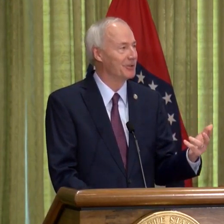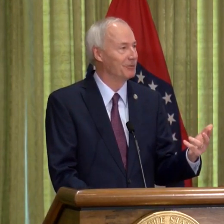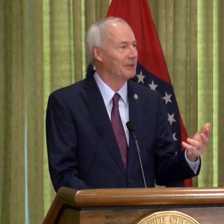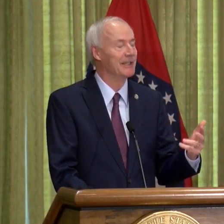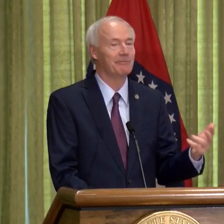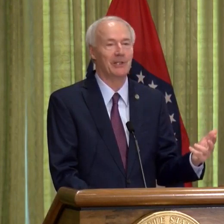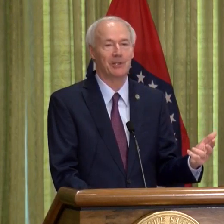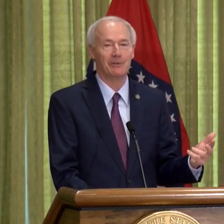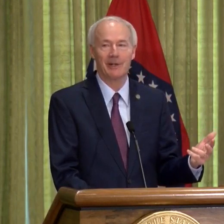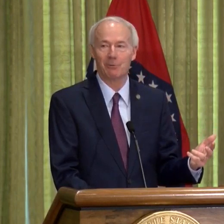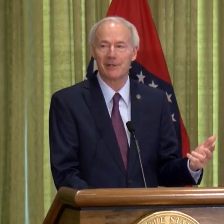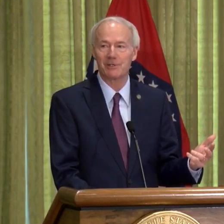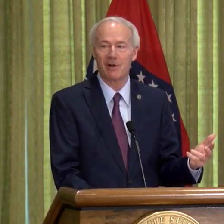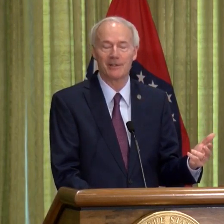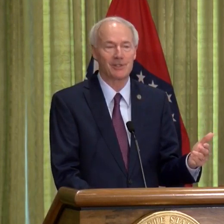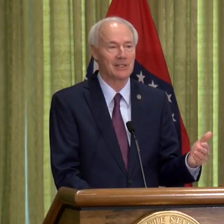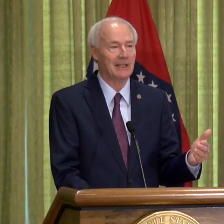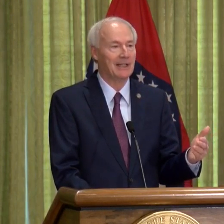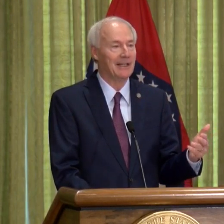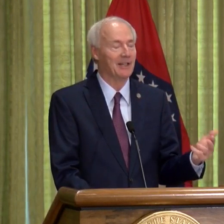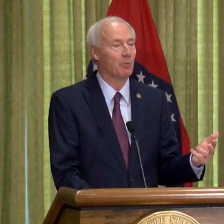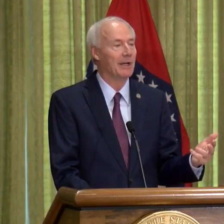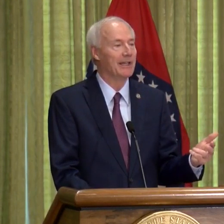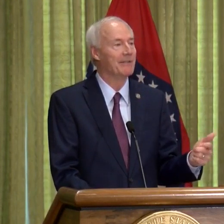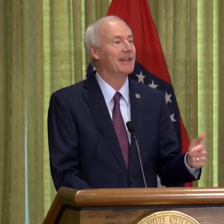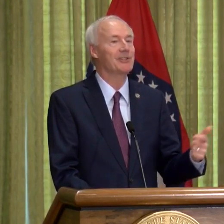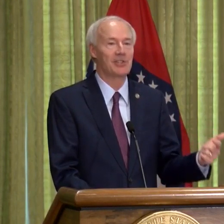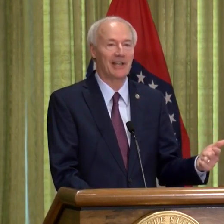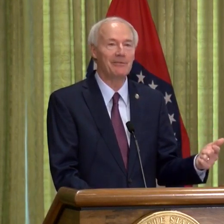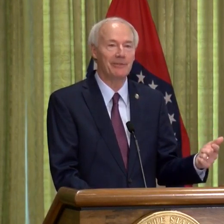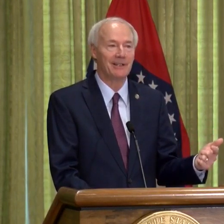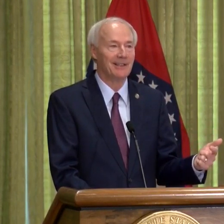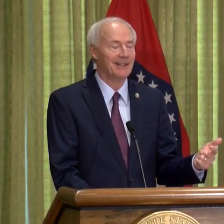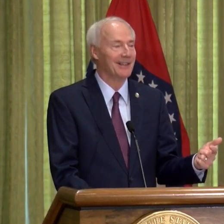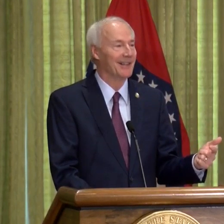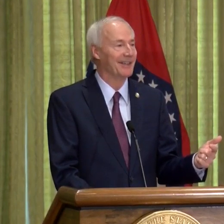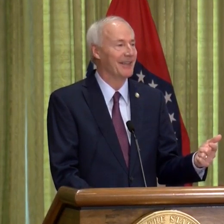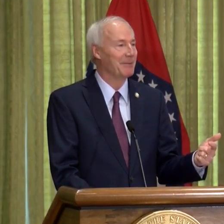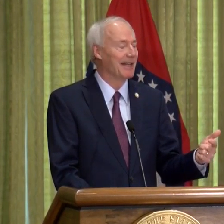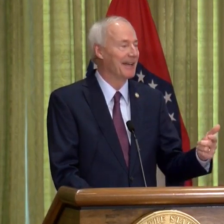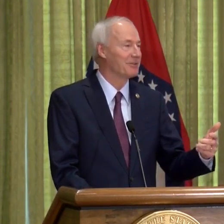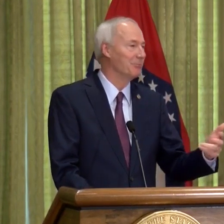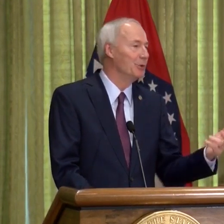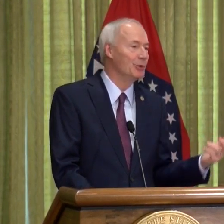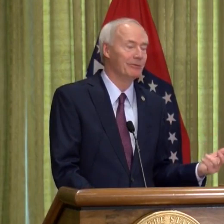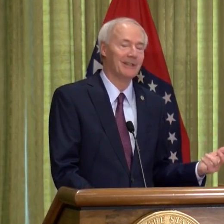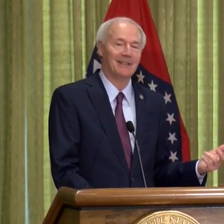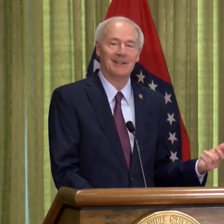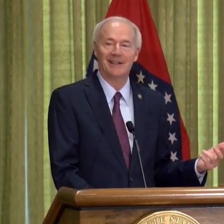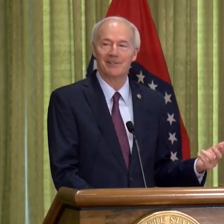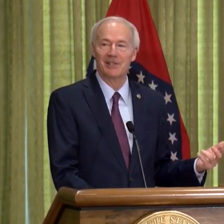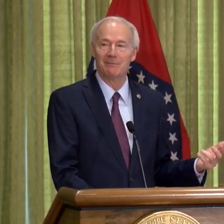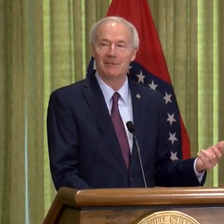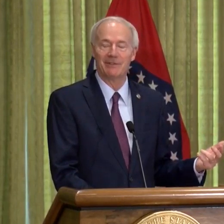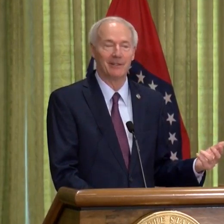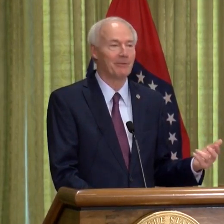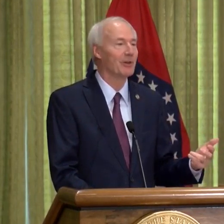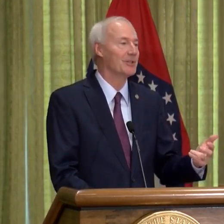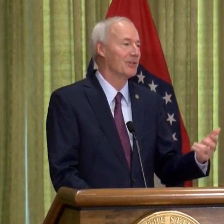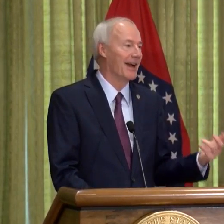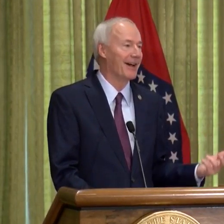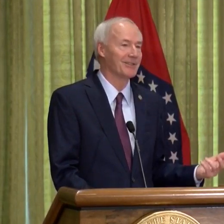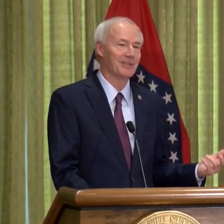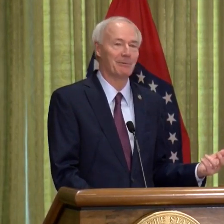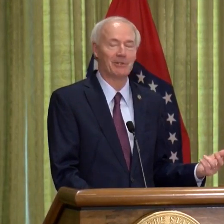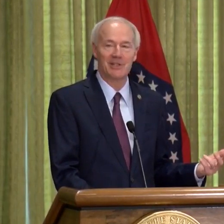having to reconfigure their restaurants in a way that is safe. They might have to move some of their